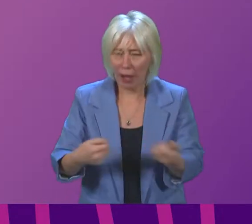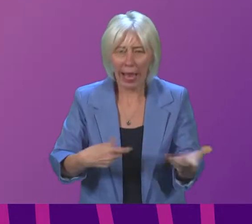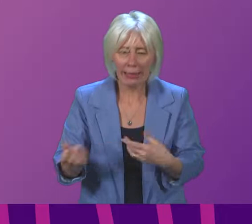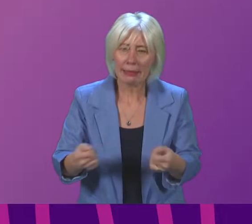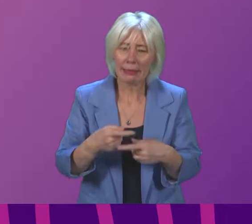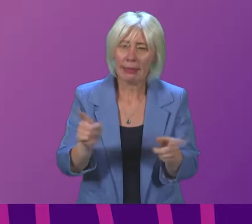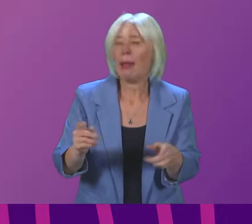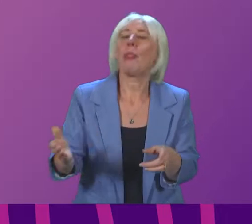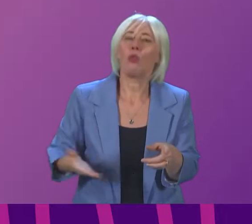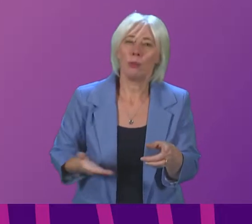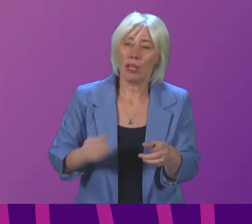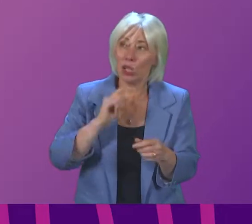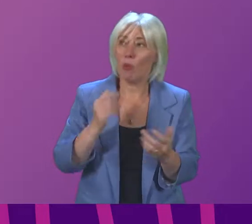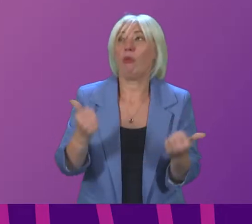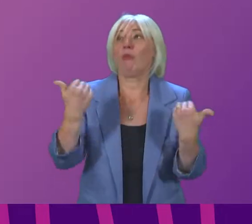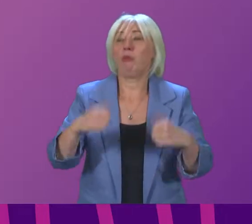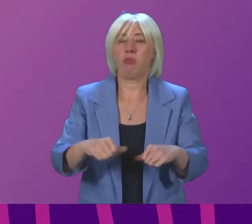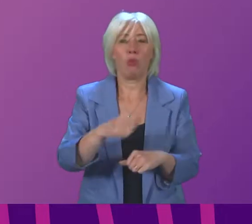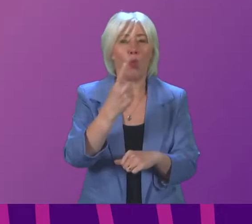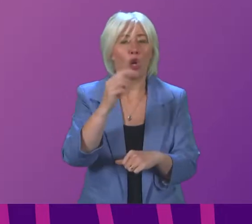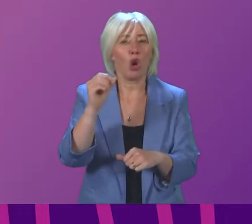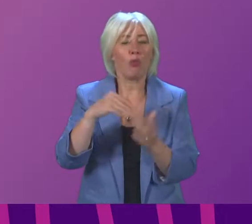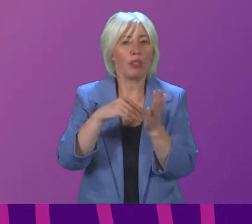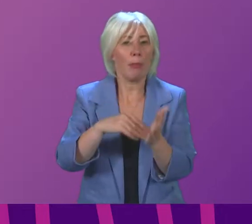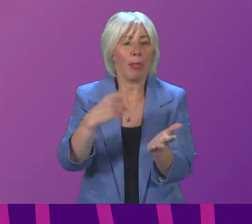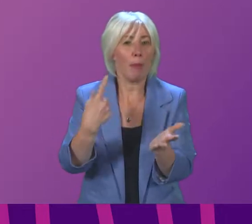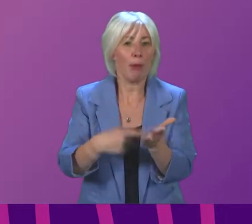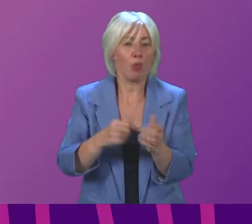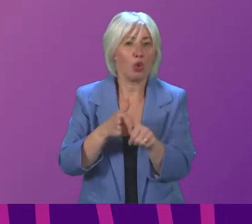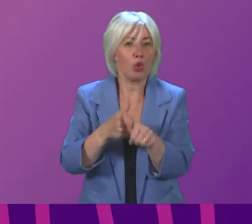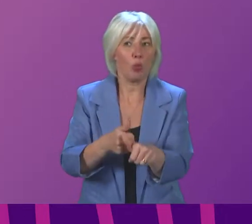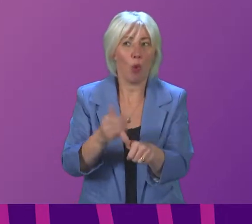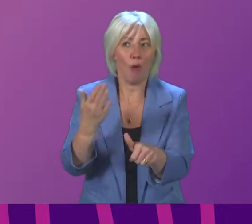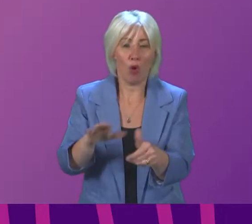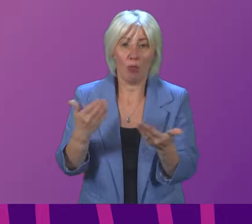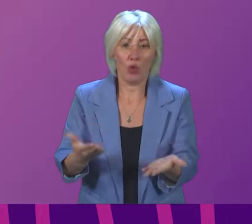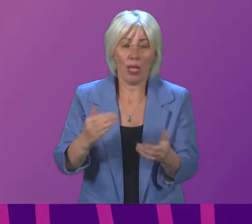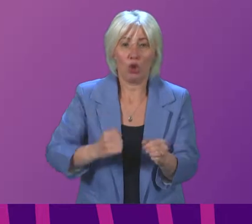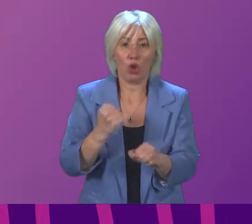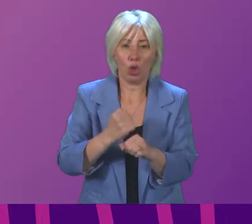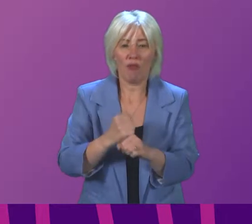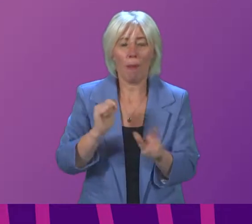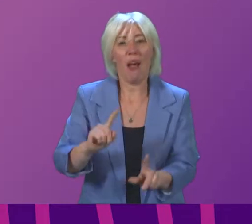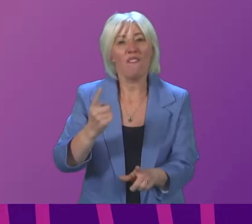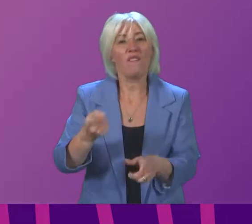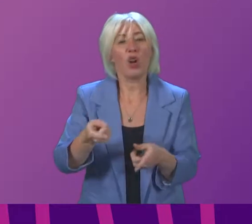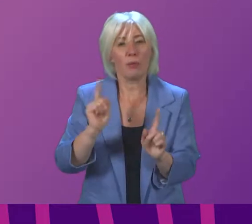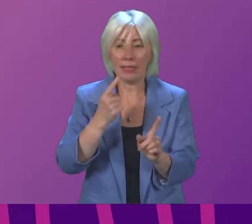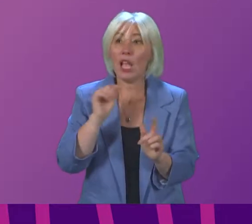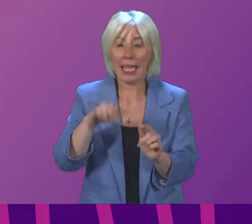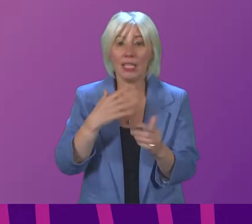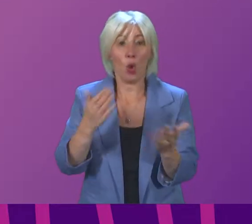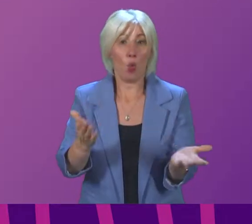will welcome the announcement of £100 million support today from the Scottish Government but does the First Minister agree that while this is welcome